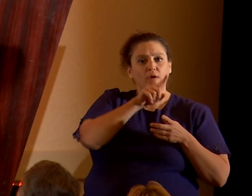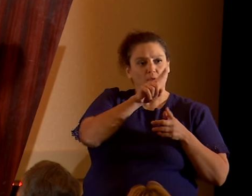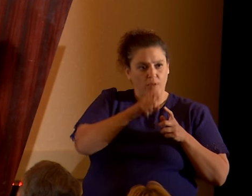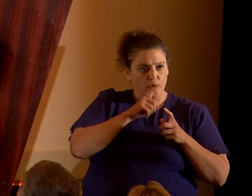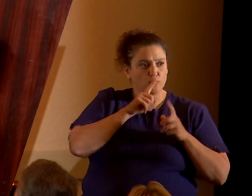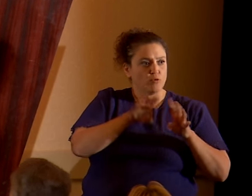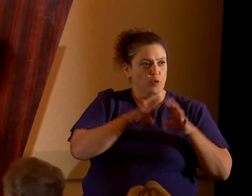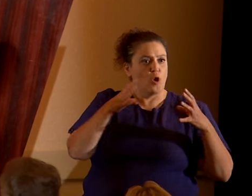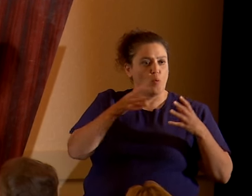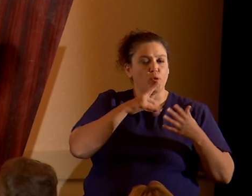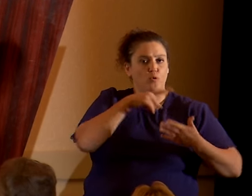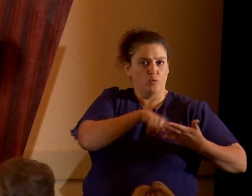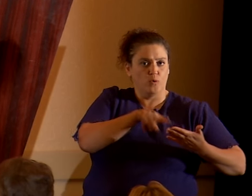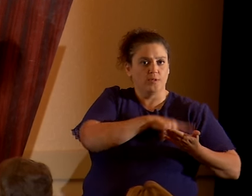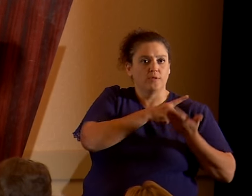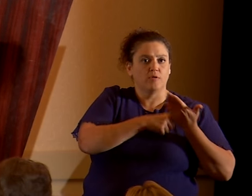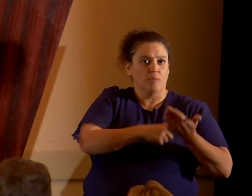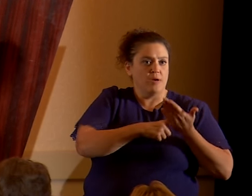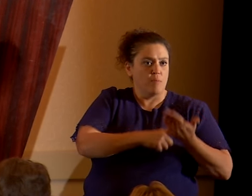debate.